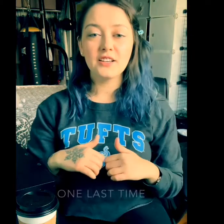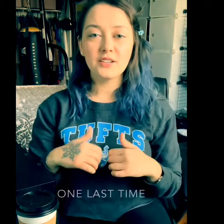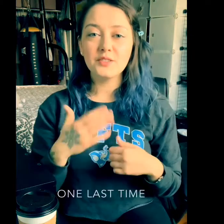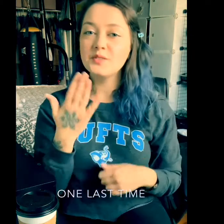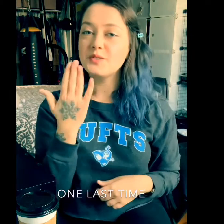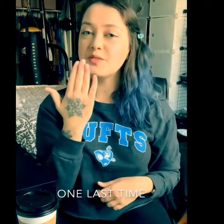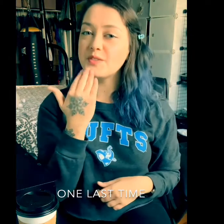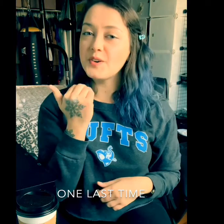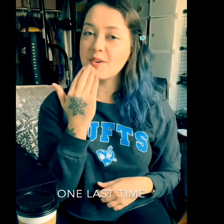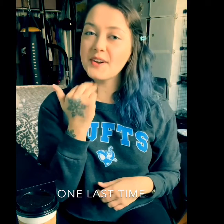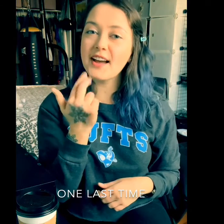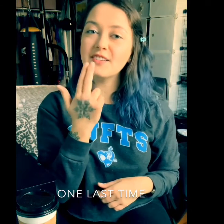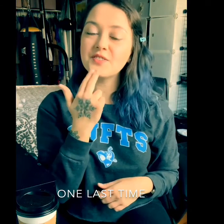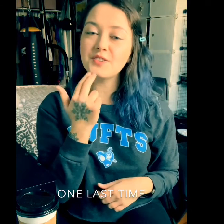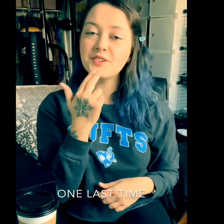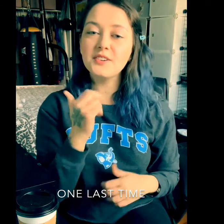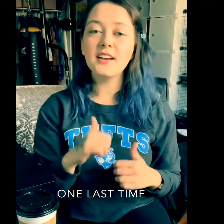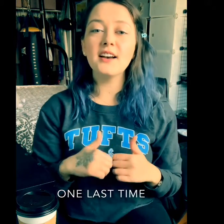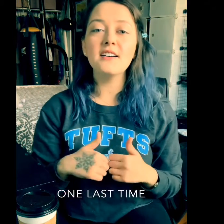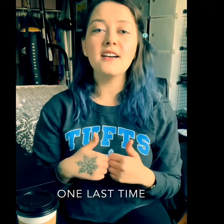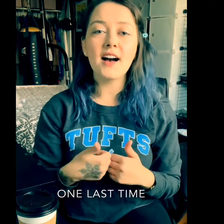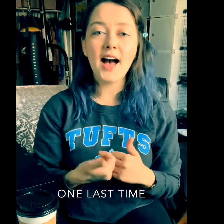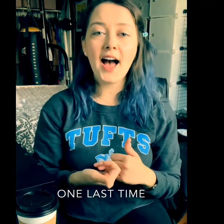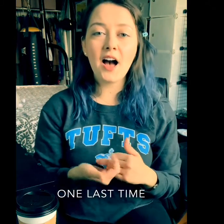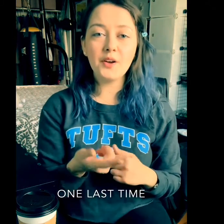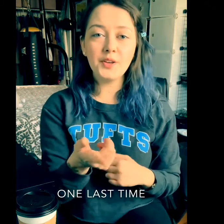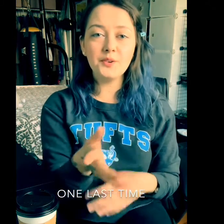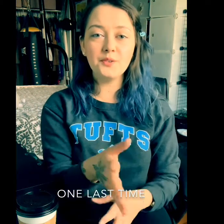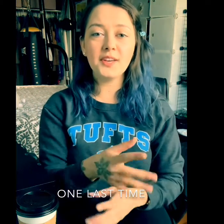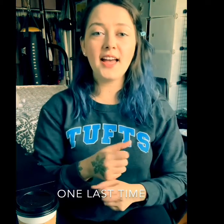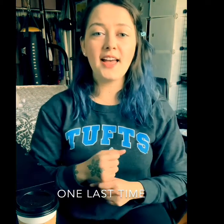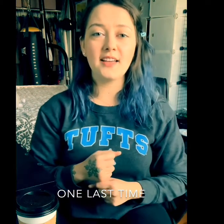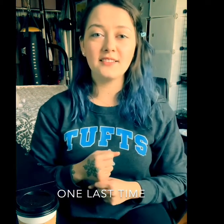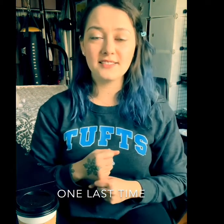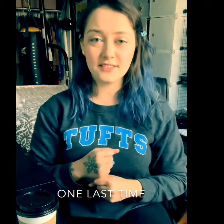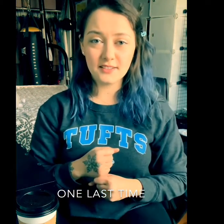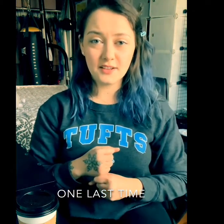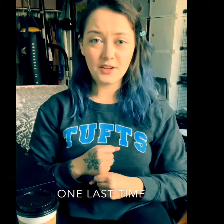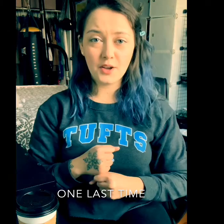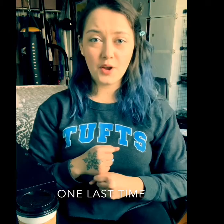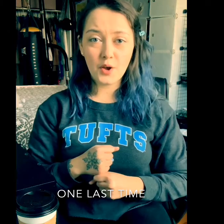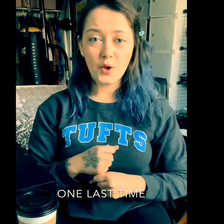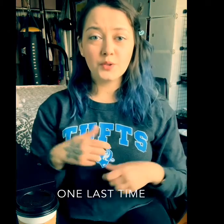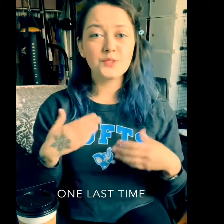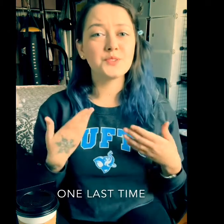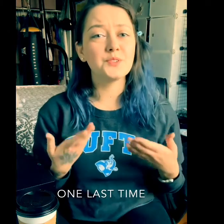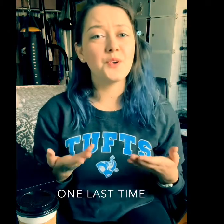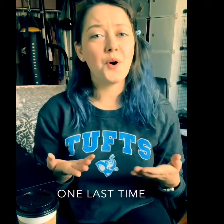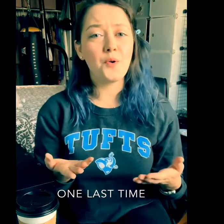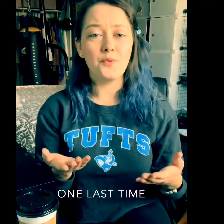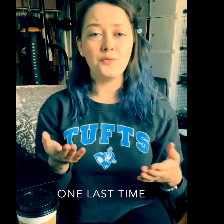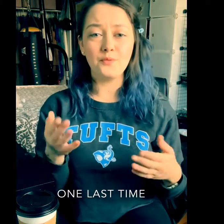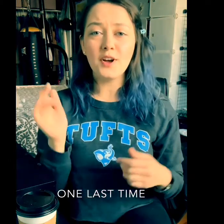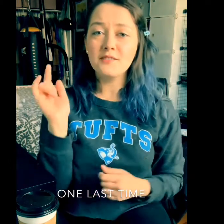Sugar Sugar How You get So Fly